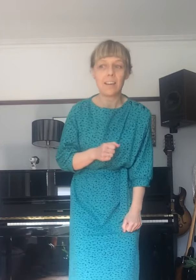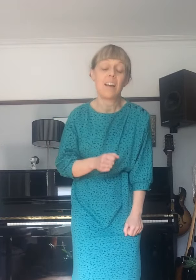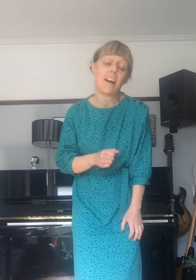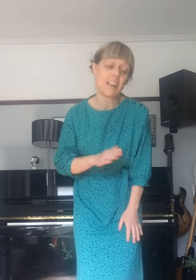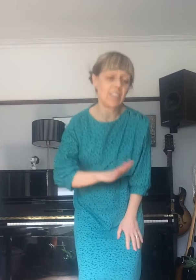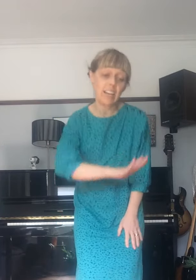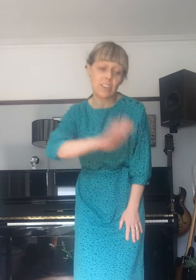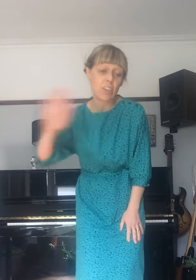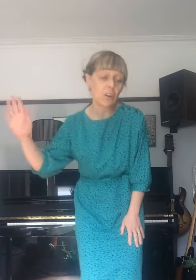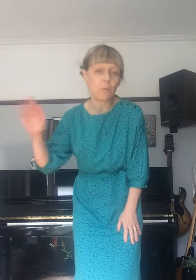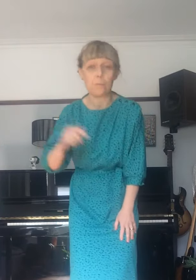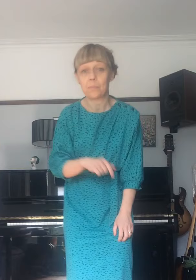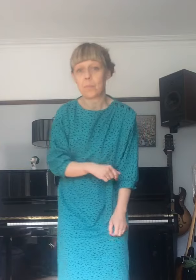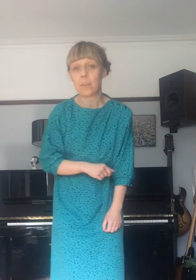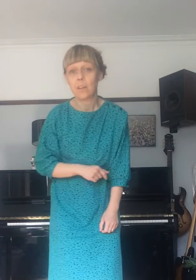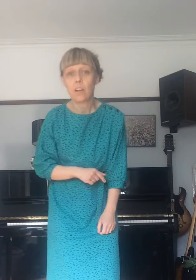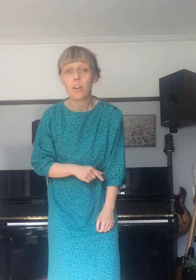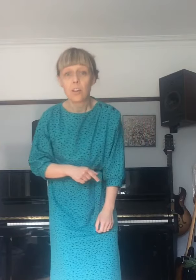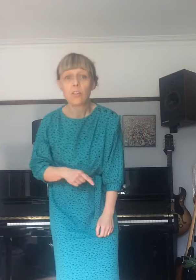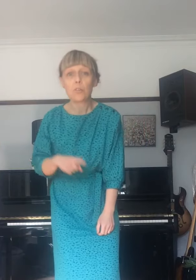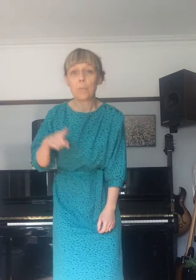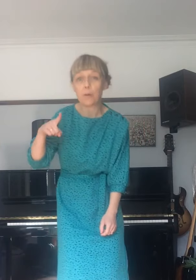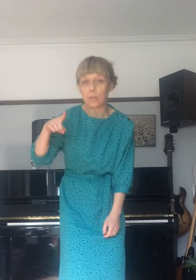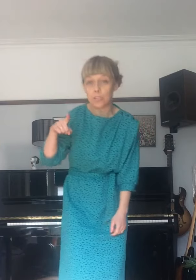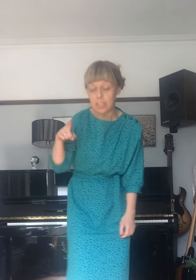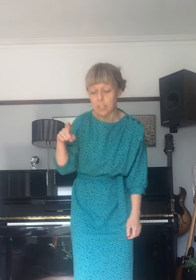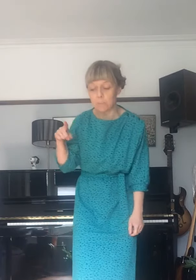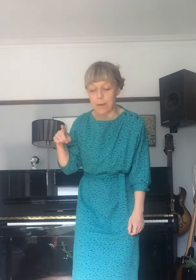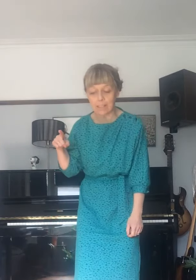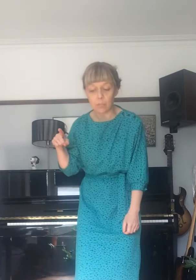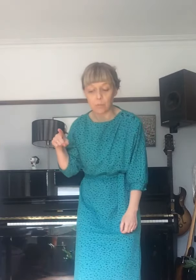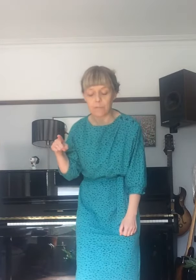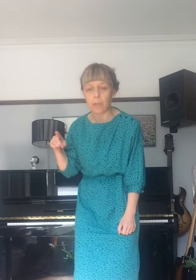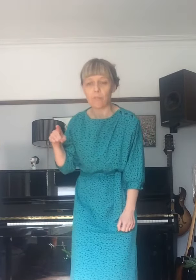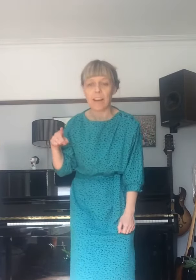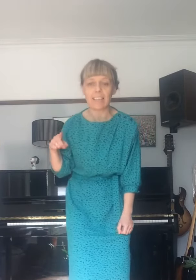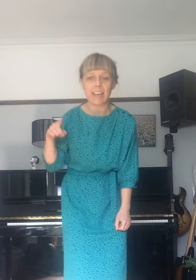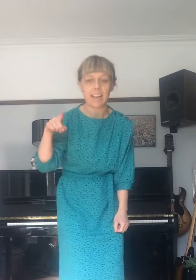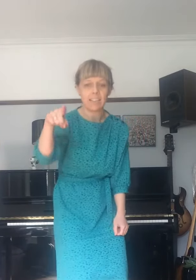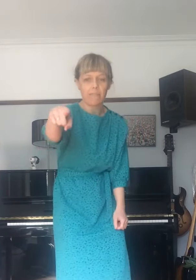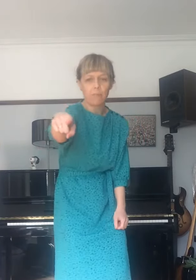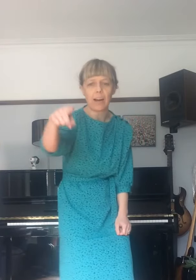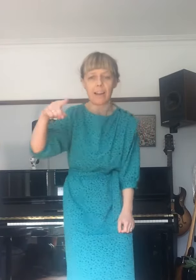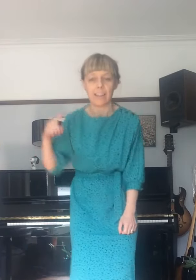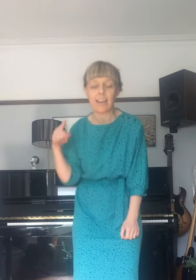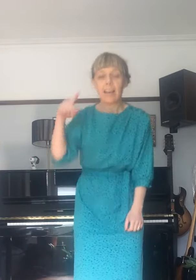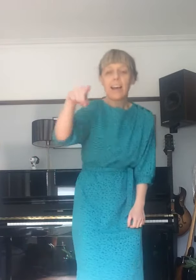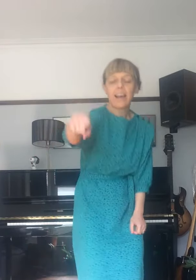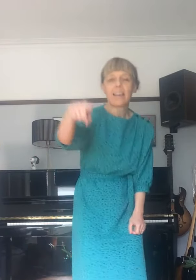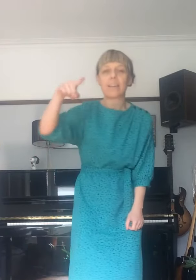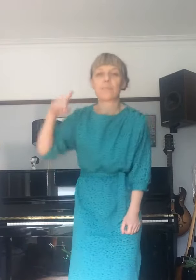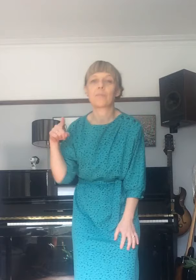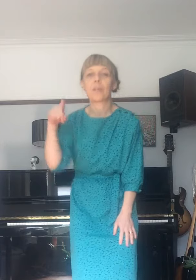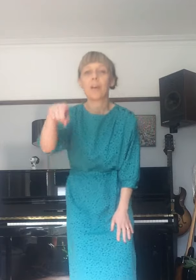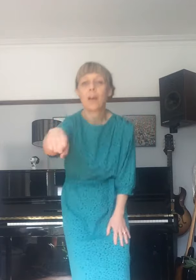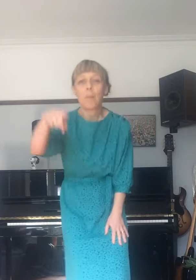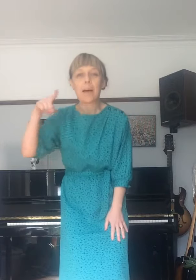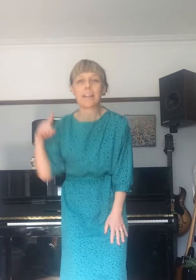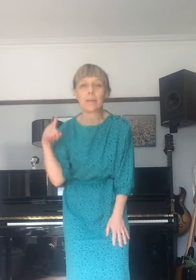I said, no. So push this button with your right hand. Everyone. Hey, my name